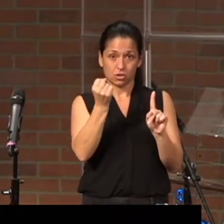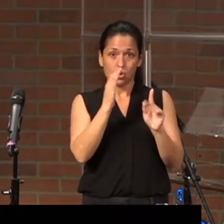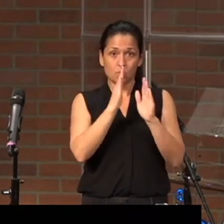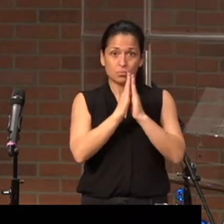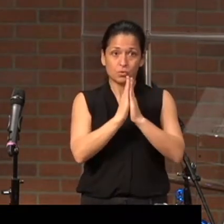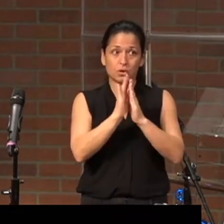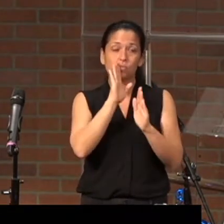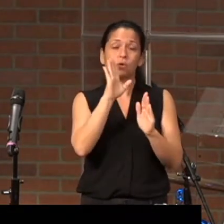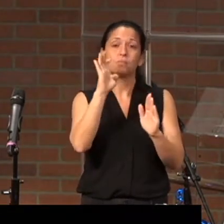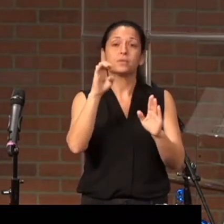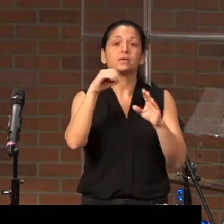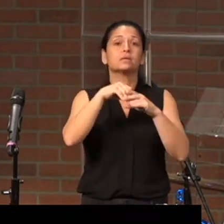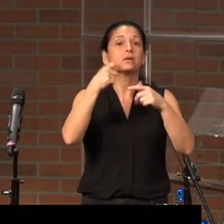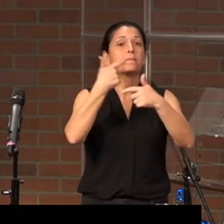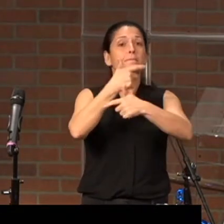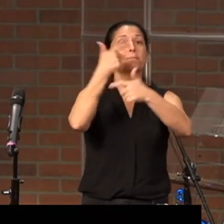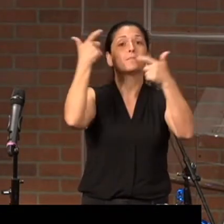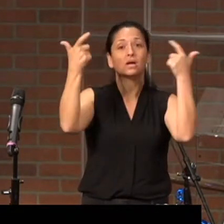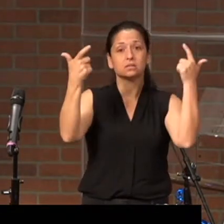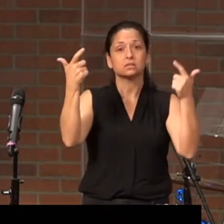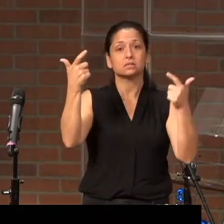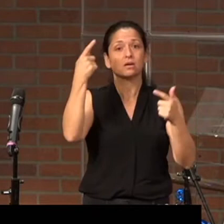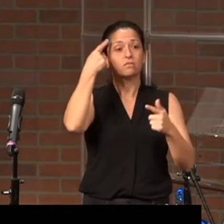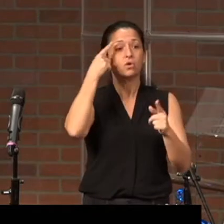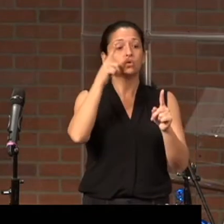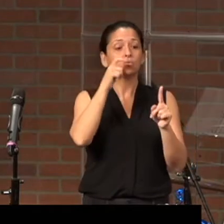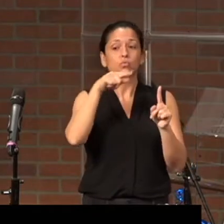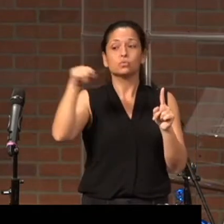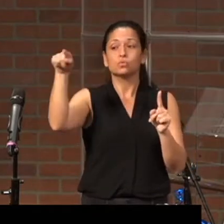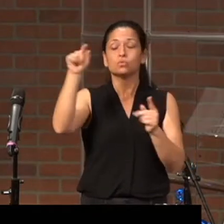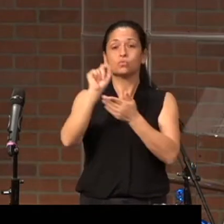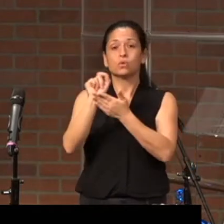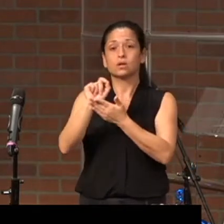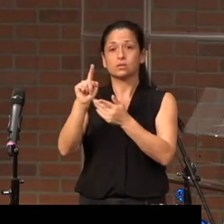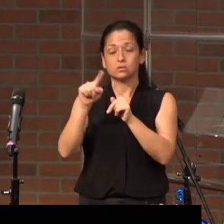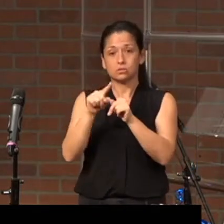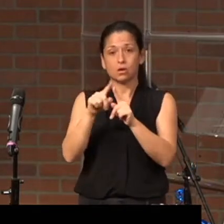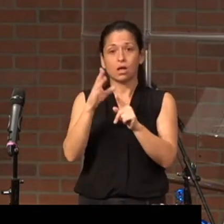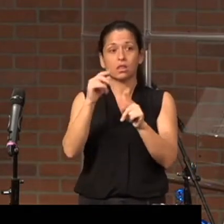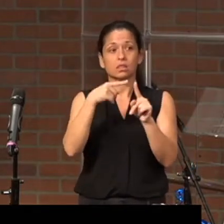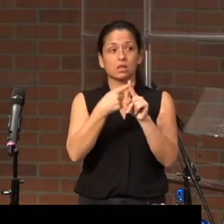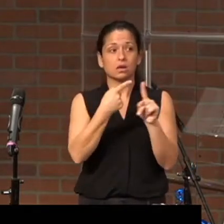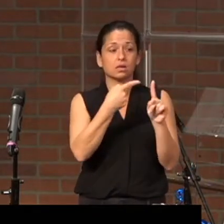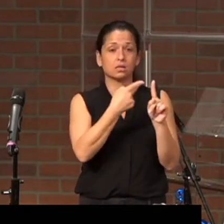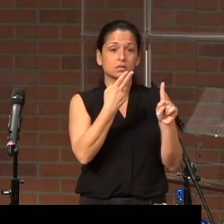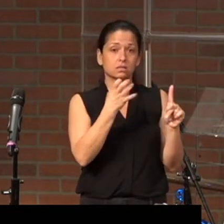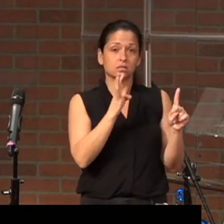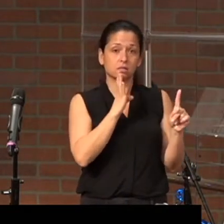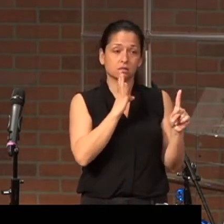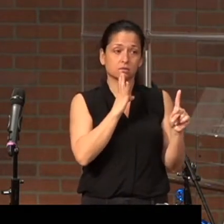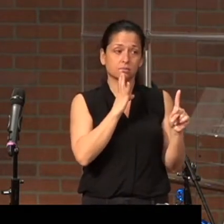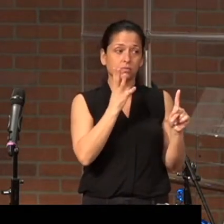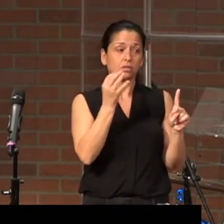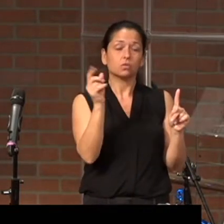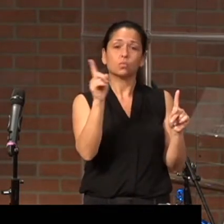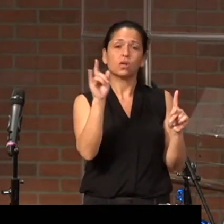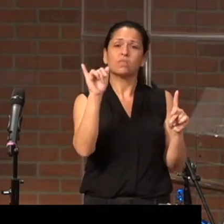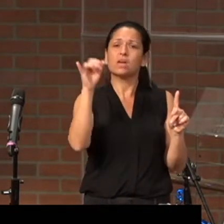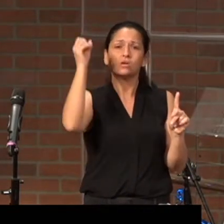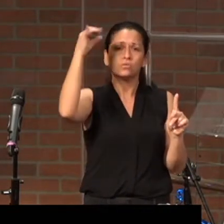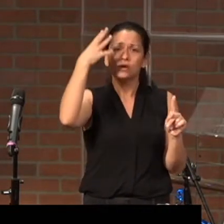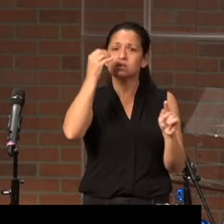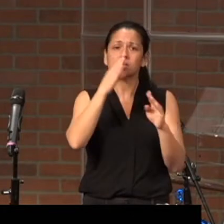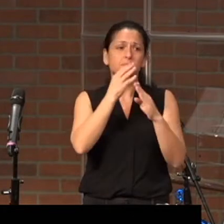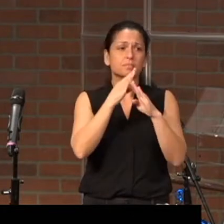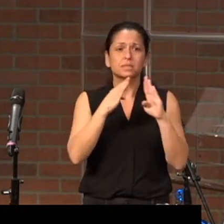abundance for those that he's writing to. And then he says, and where does that grace and